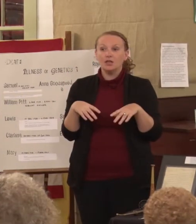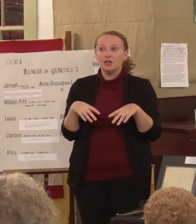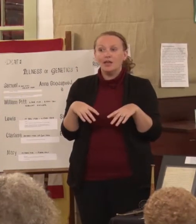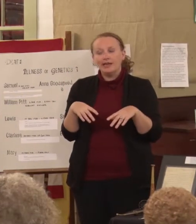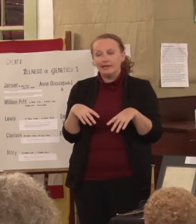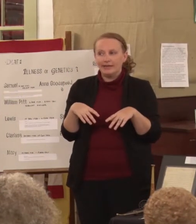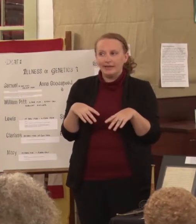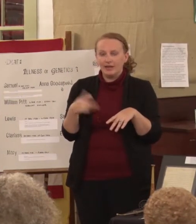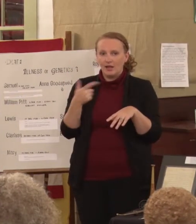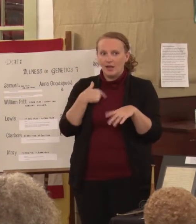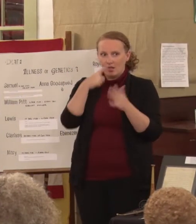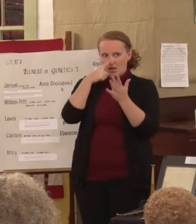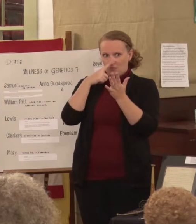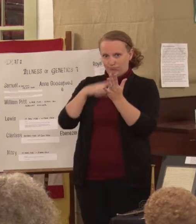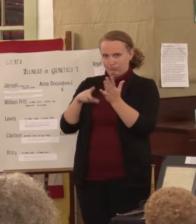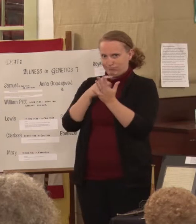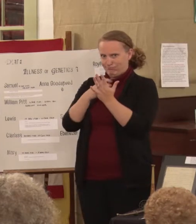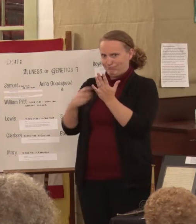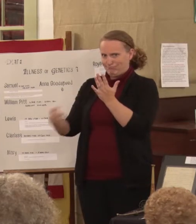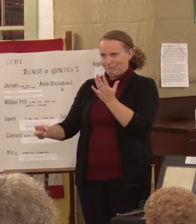started researching the children,